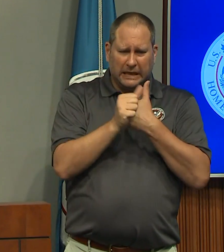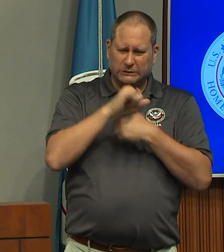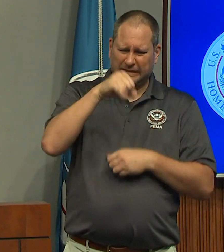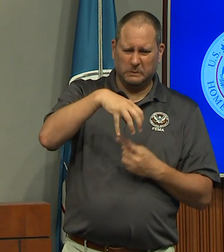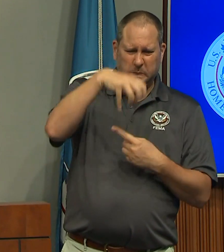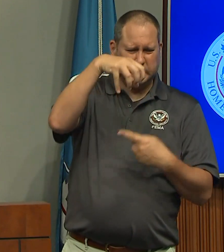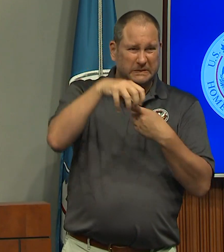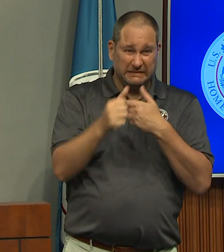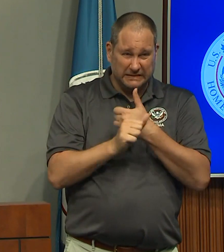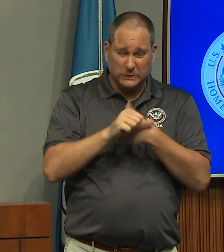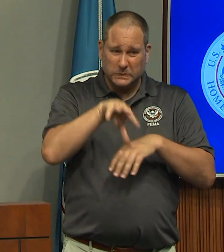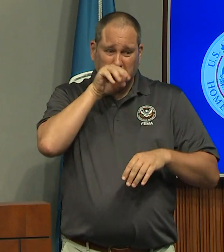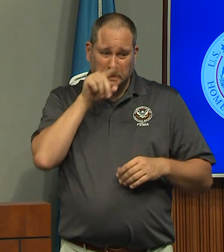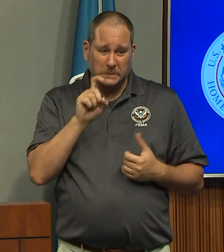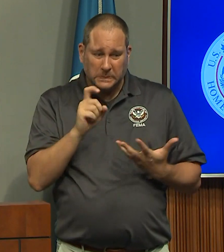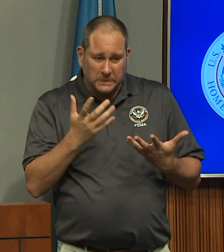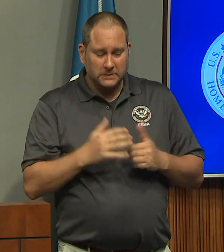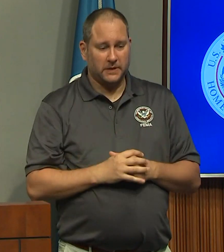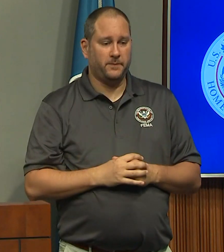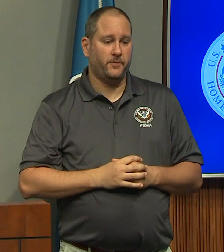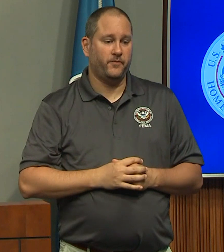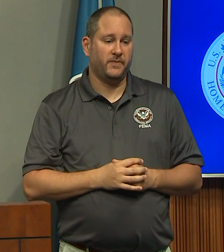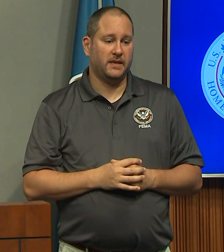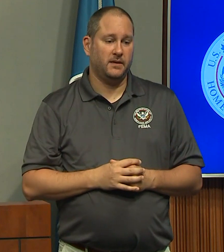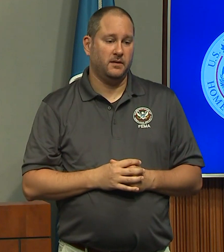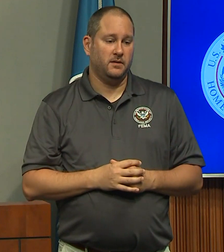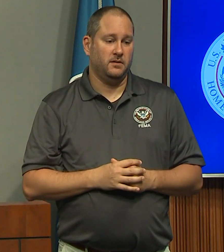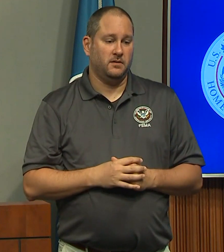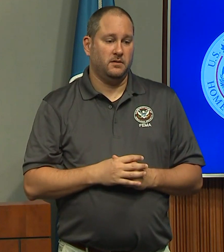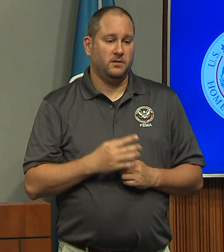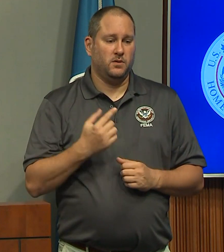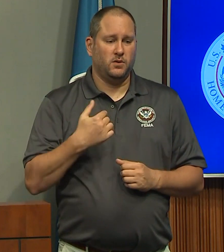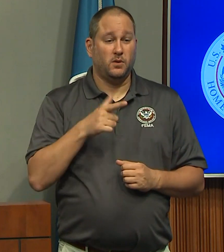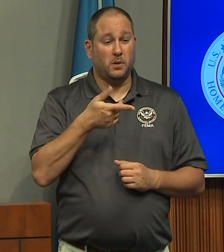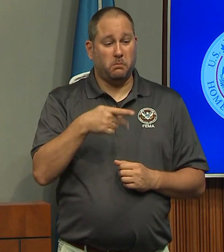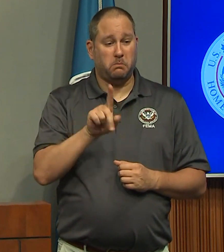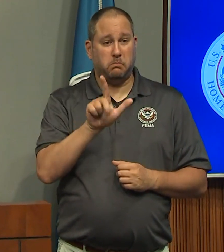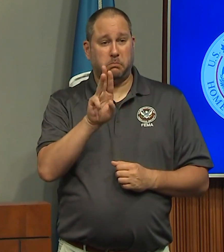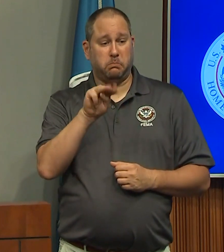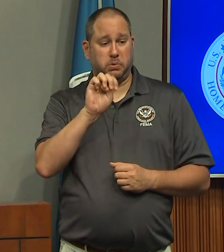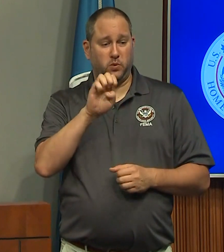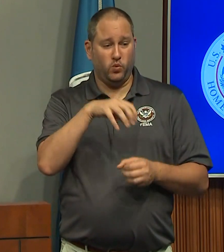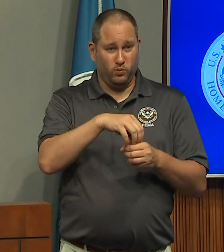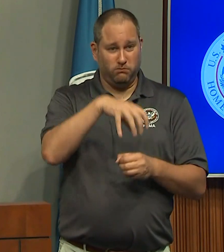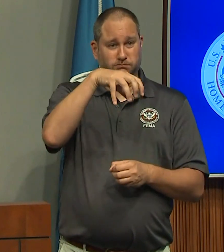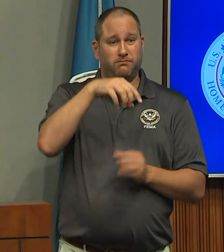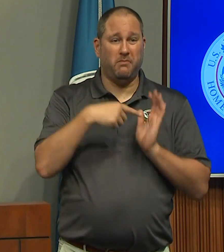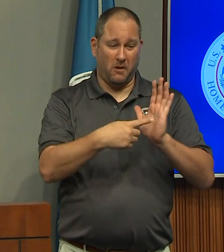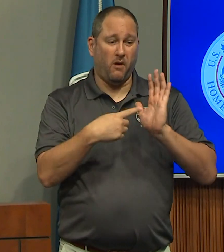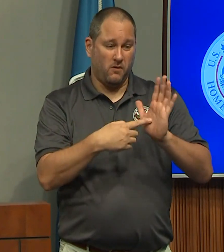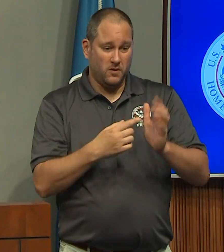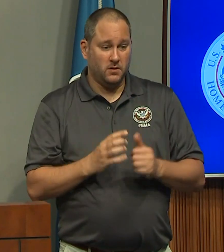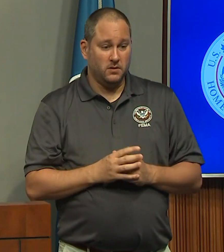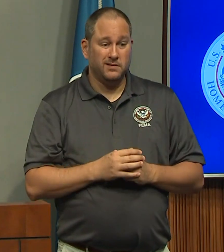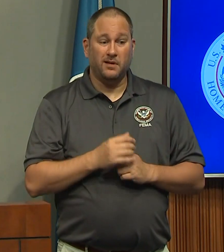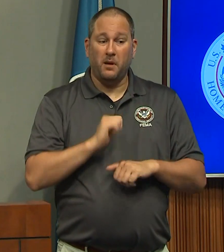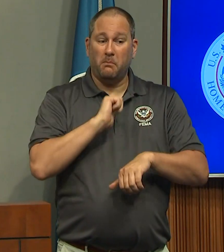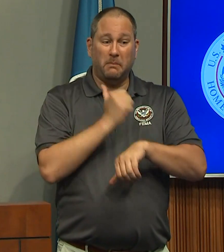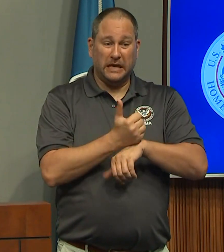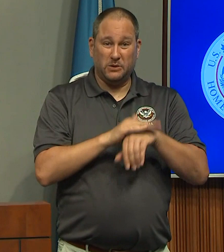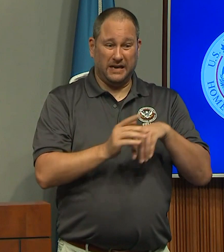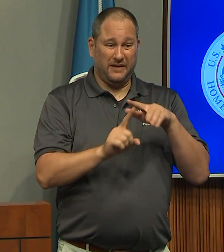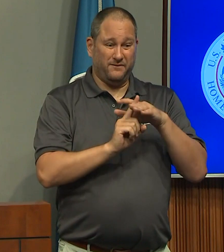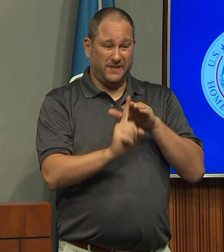So the bottom line is that we do what's called plume modeling, and that's what we base a lot of the evacuations on. And so,